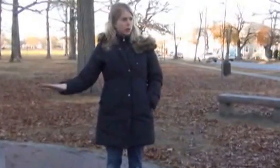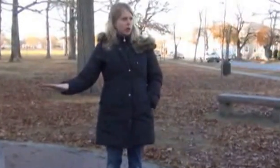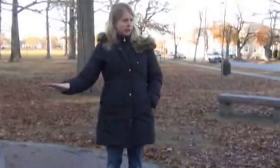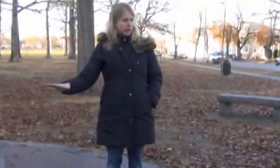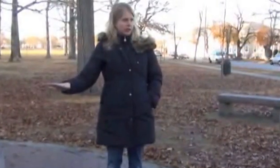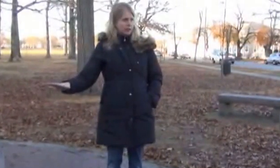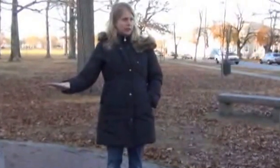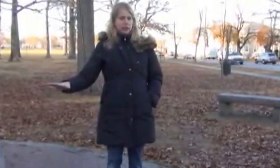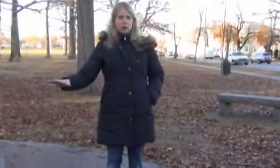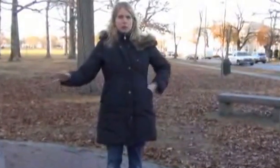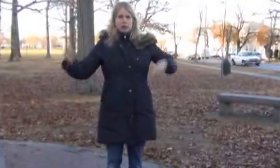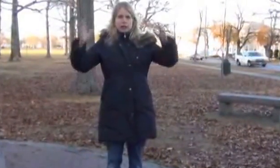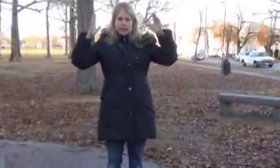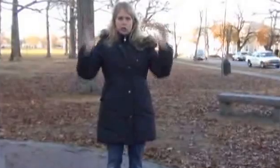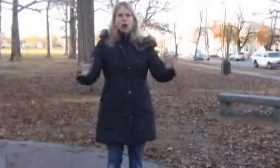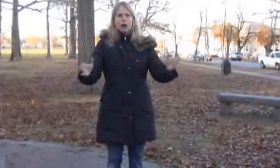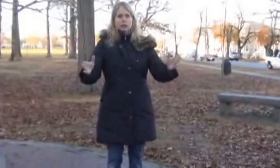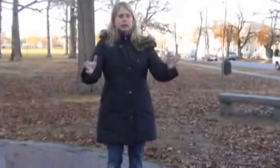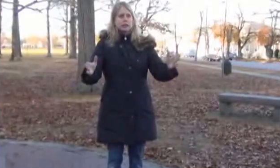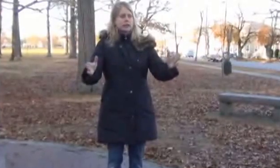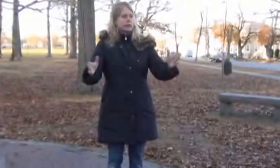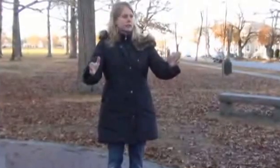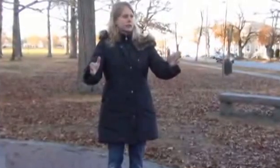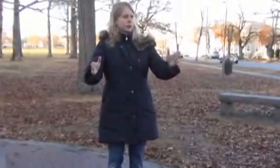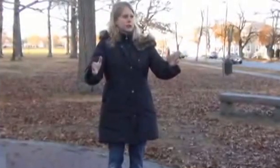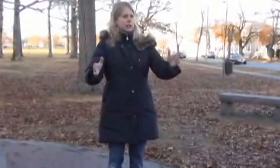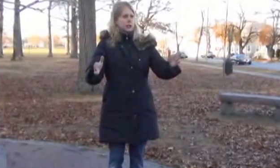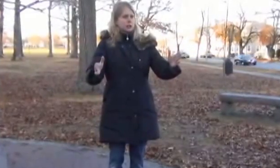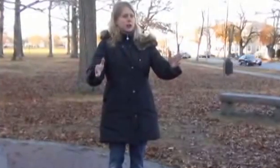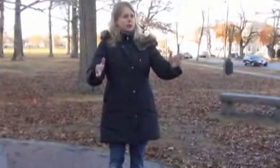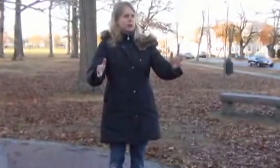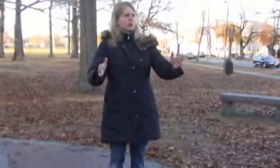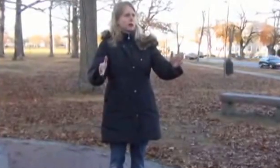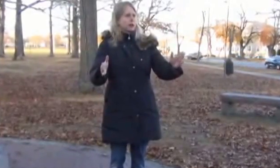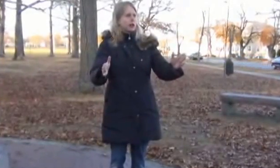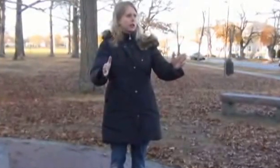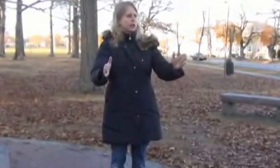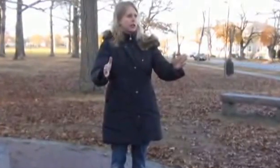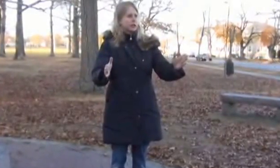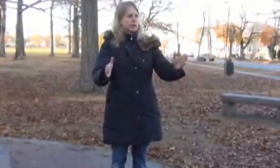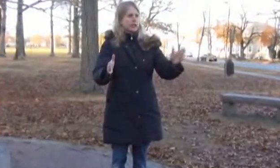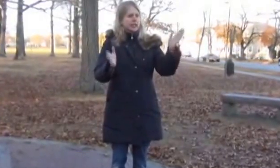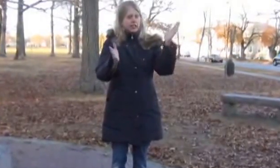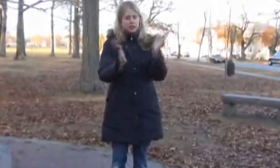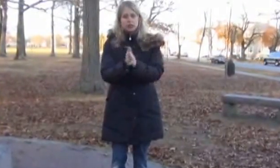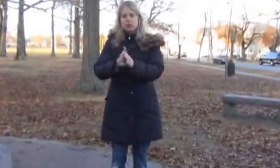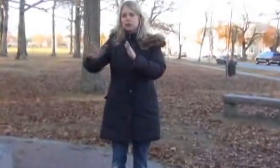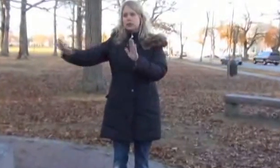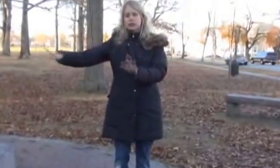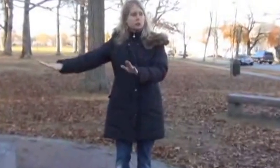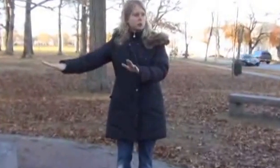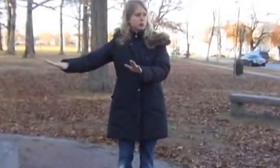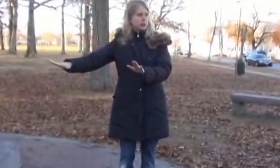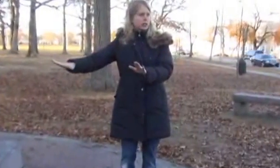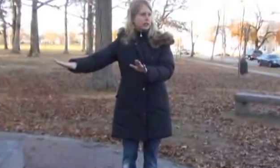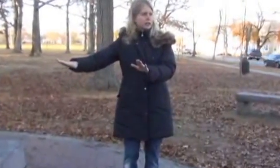talking. He talked incessantly for ten years about nothing but the Holocaust. And as soon as this was realized,